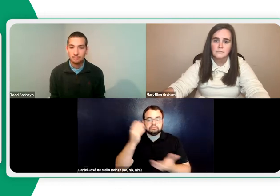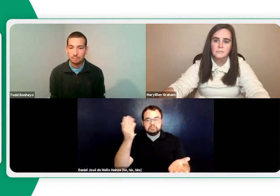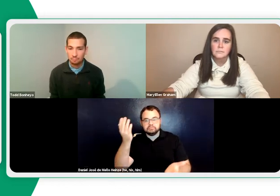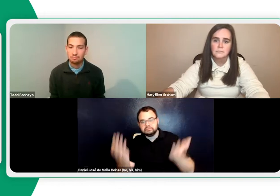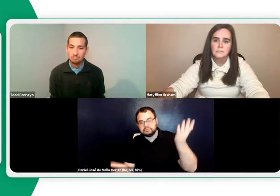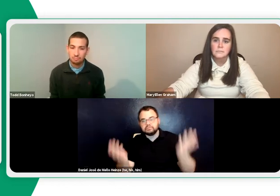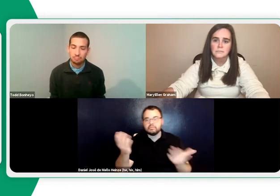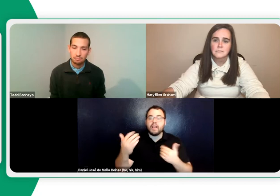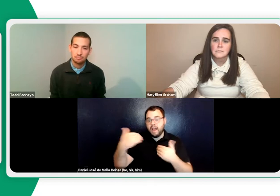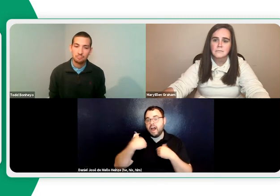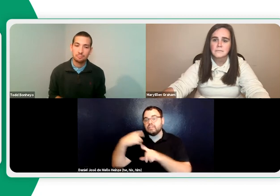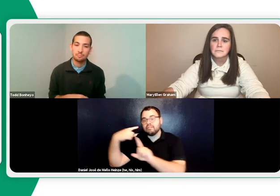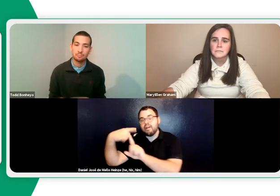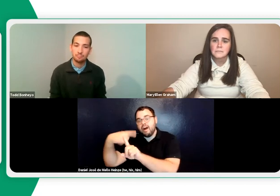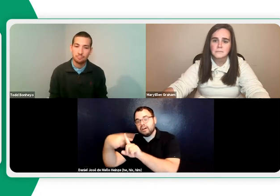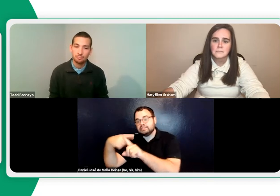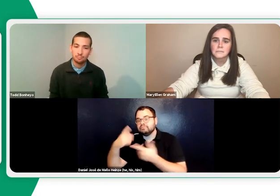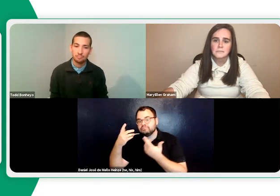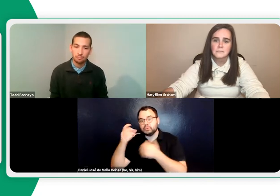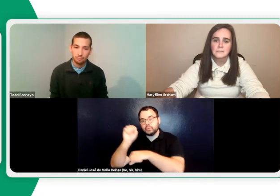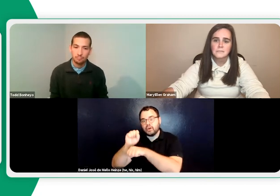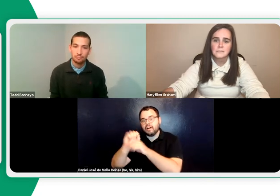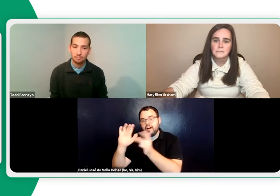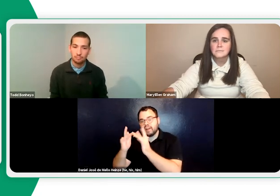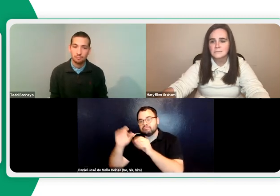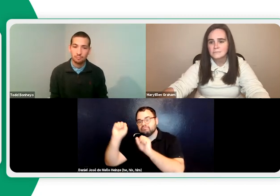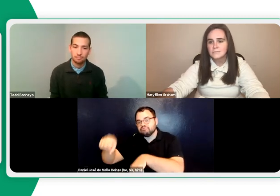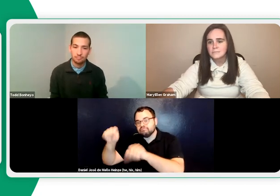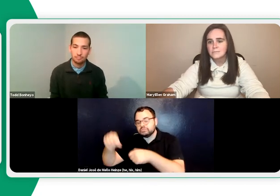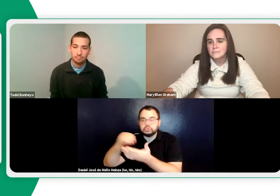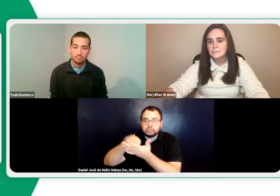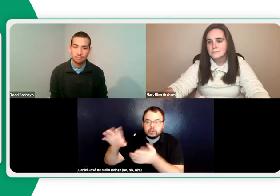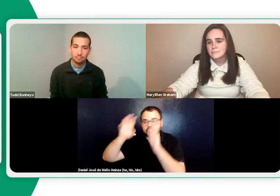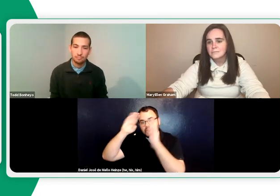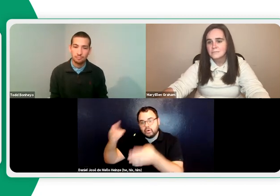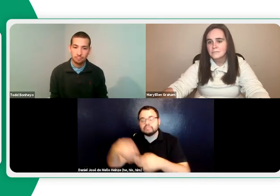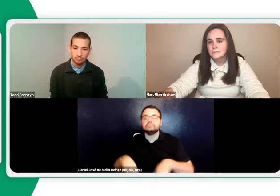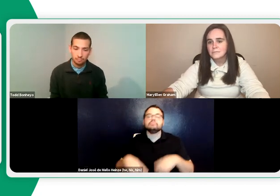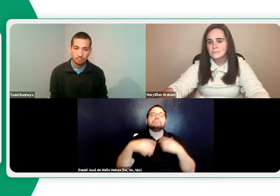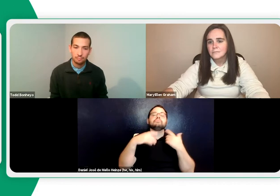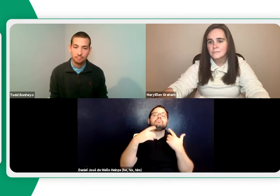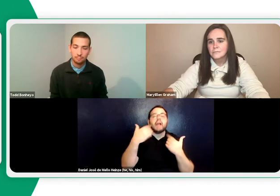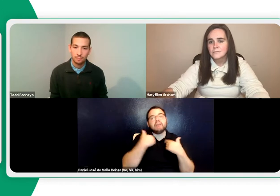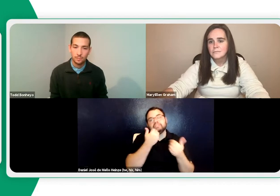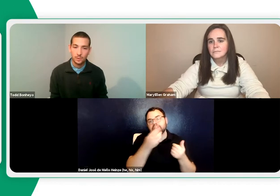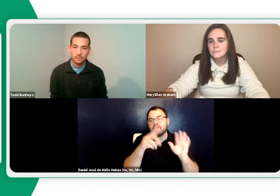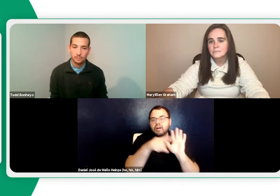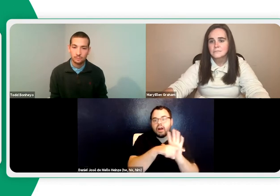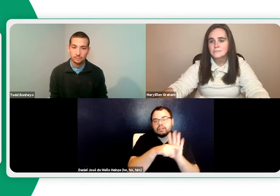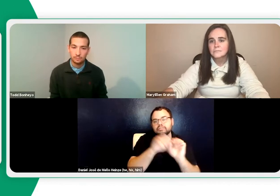trips, you know, so that was my experience. There are a lot of, you know, positives that come